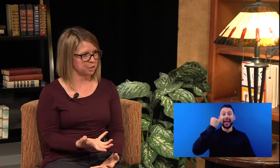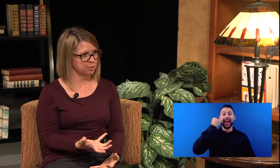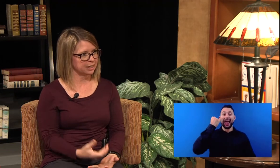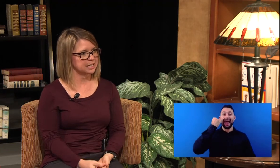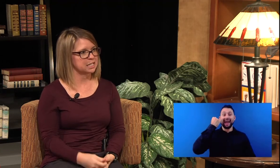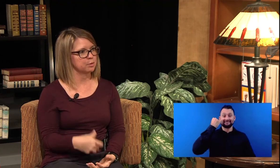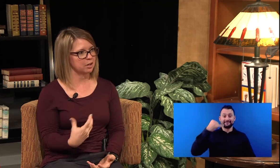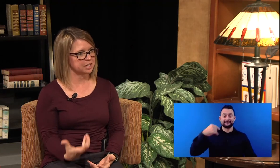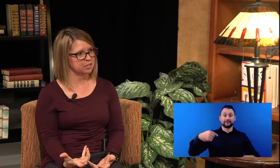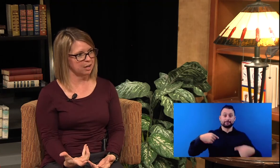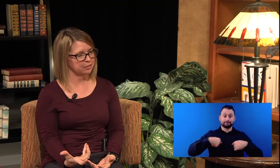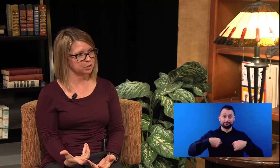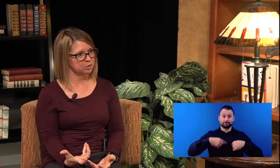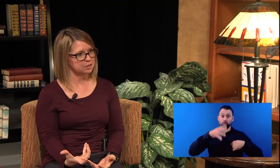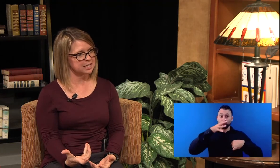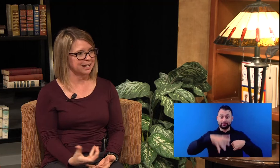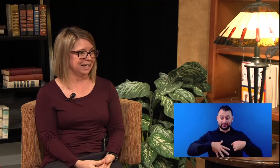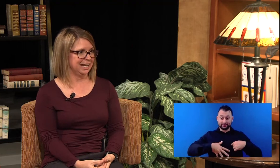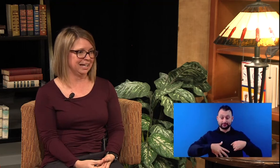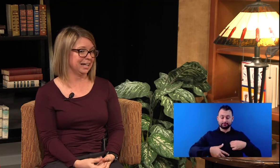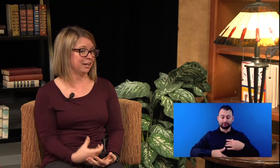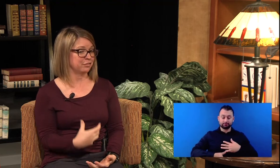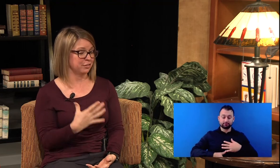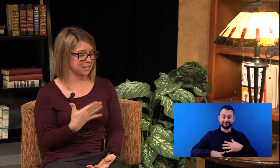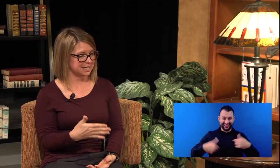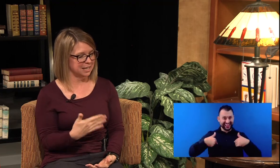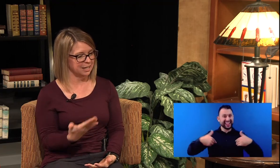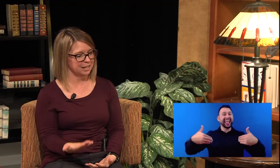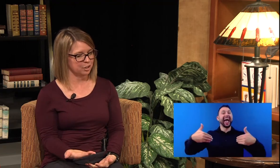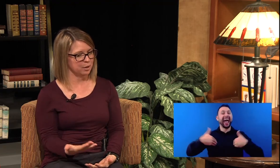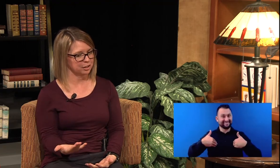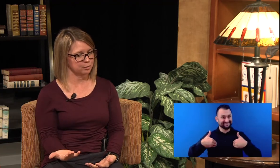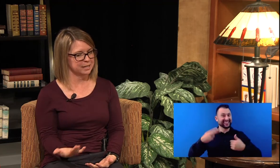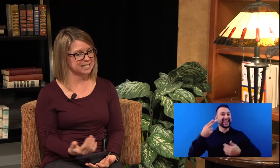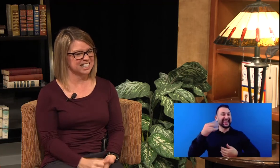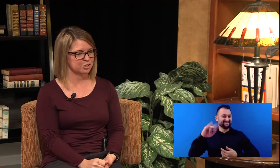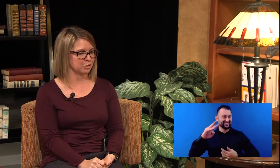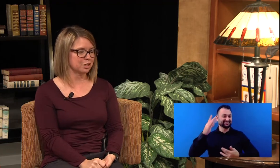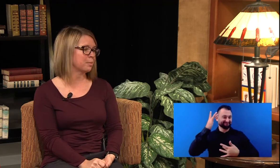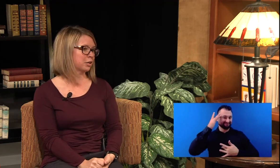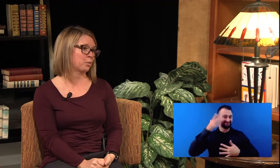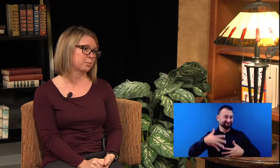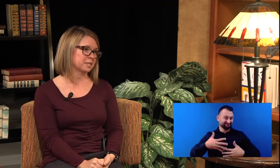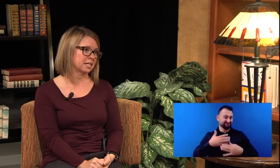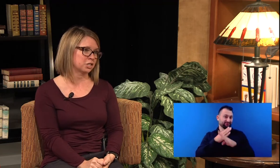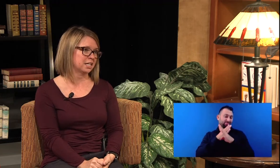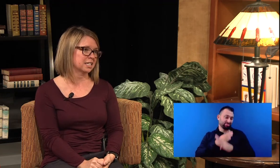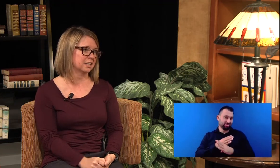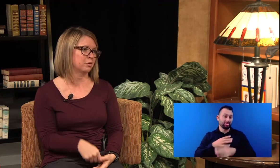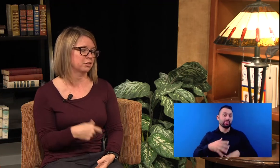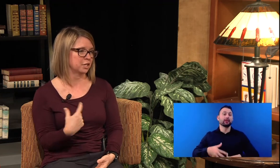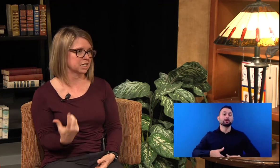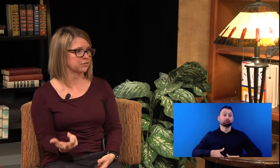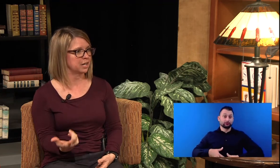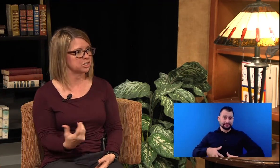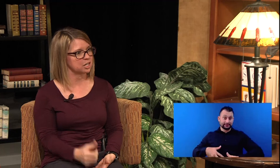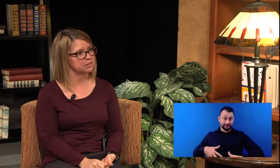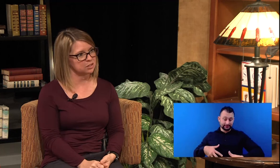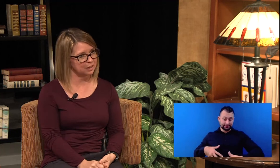pregnancy, but also afterwards. And if, if they stay on it on a regular basis, there's only about a 1% chance that they would transfer HIV to that